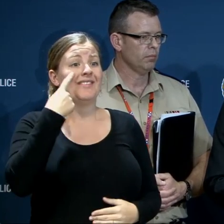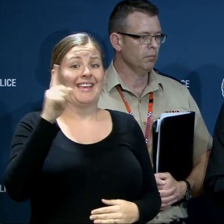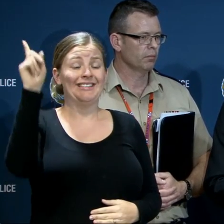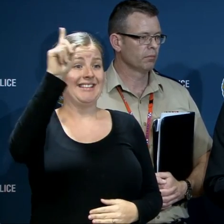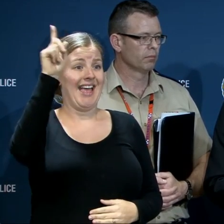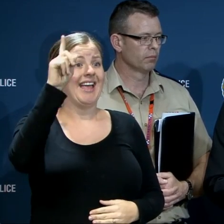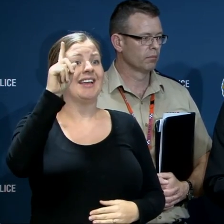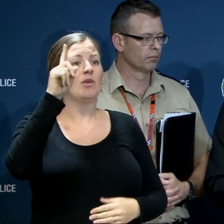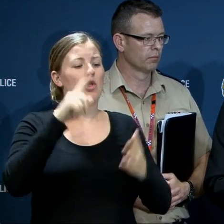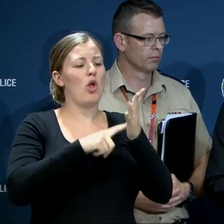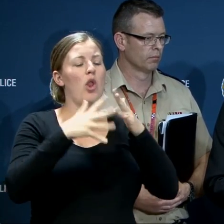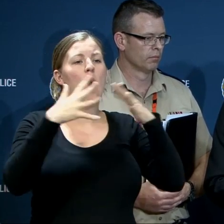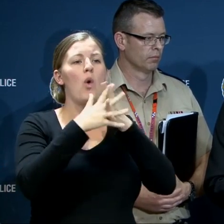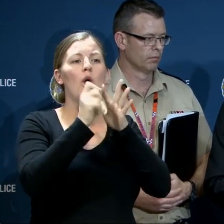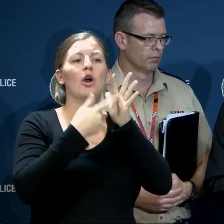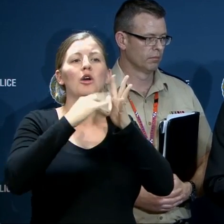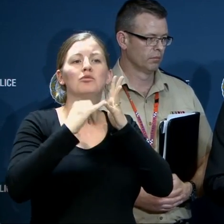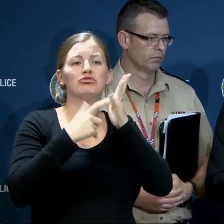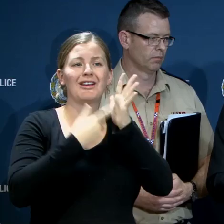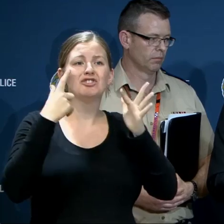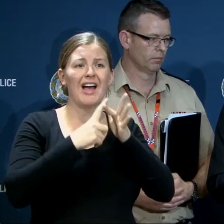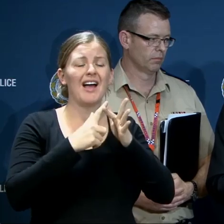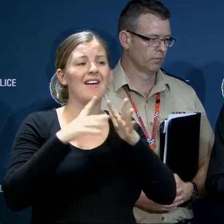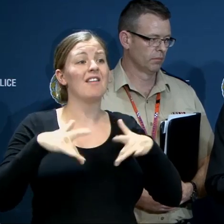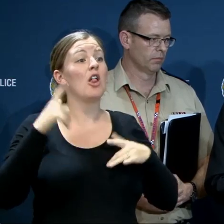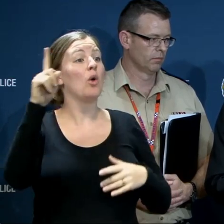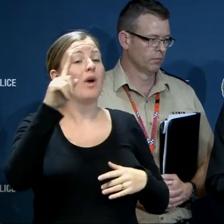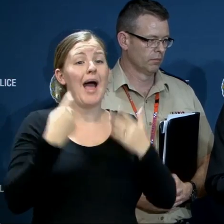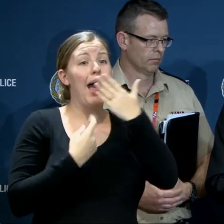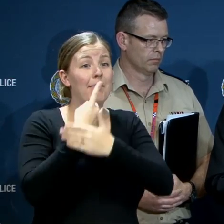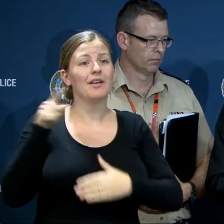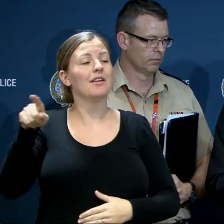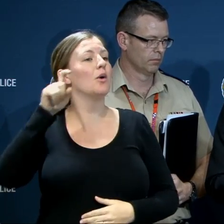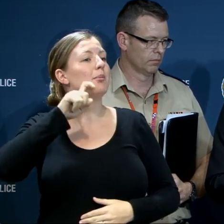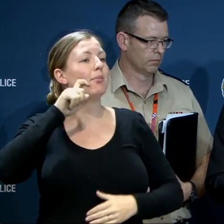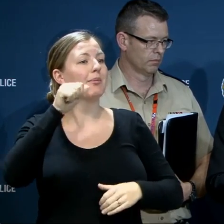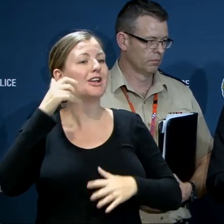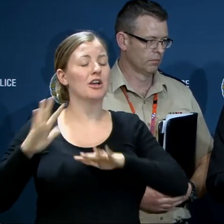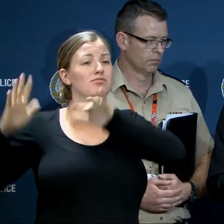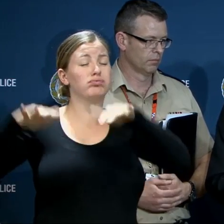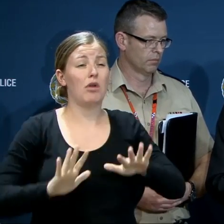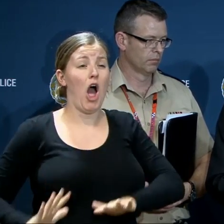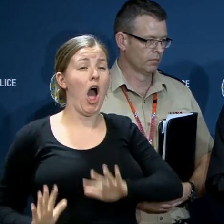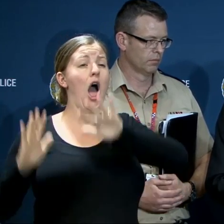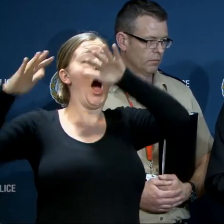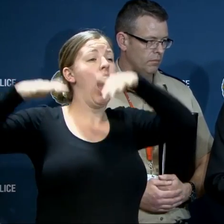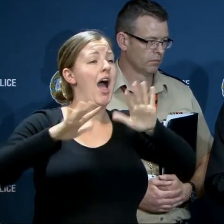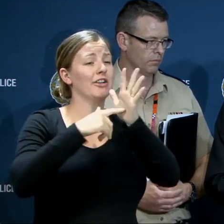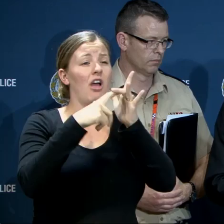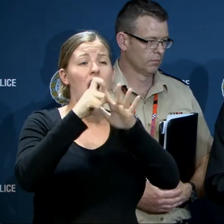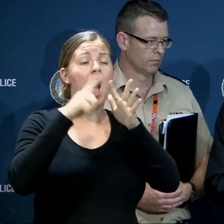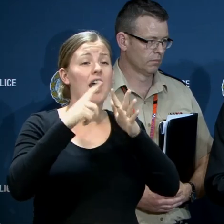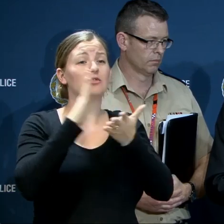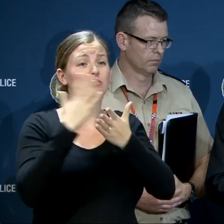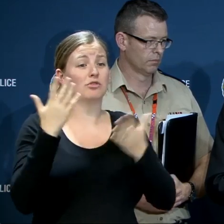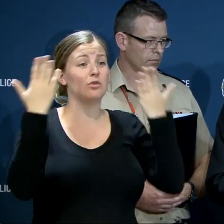this secondary low have already caused abnormally high tides. We've got the the astronomical tide peaking later